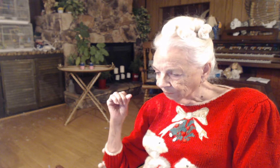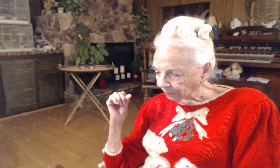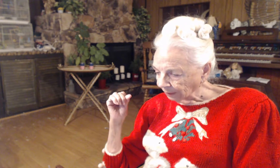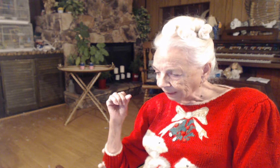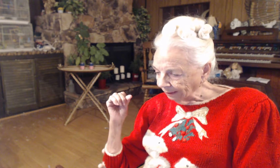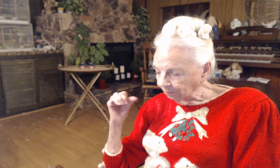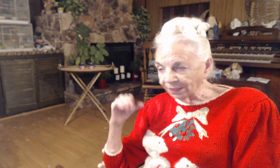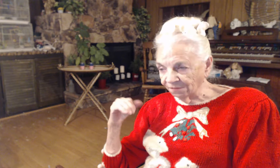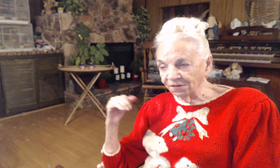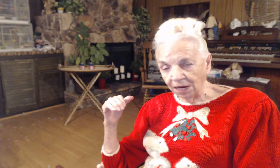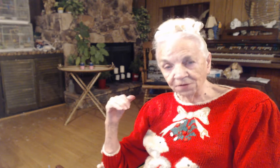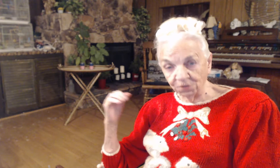But if not soon,